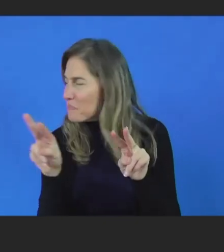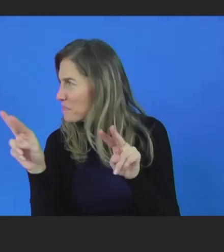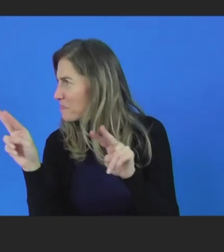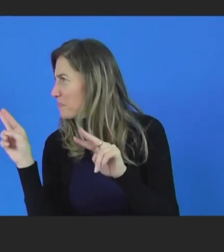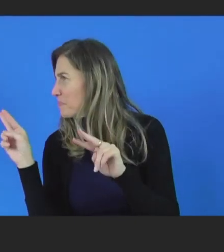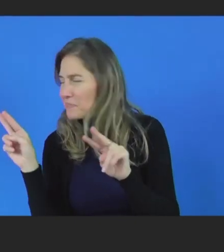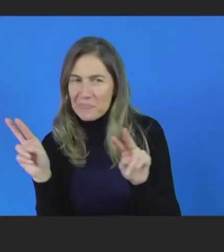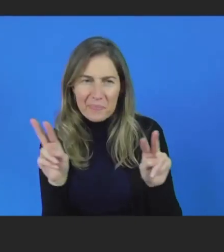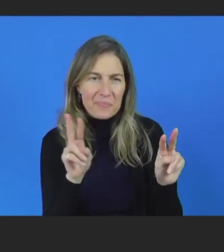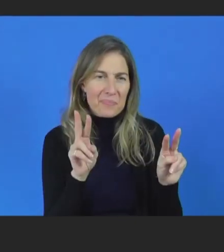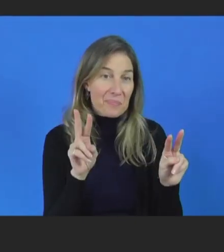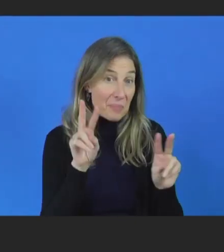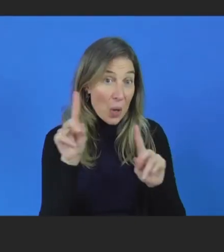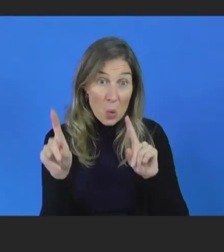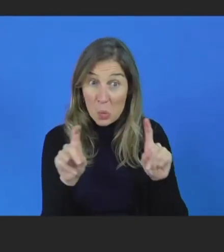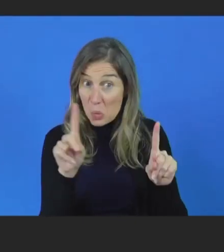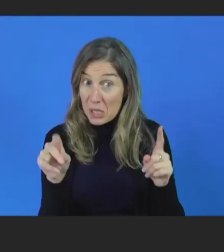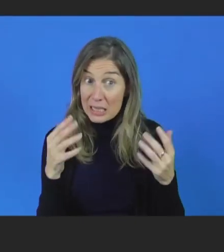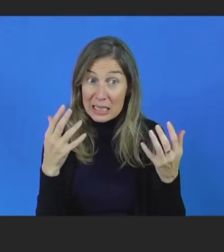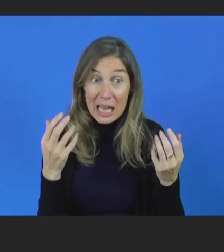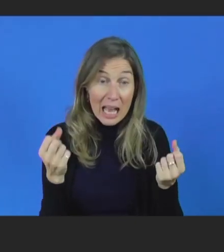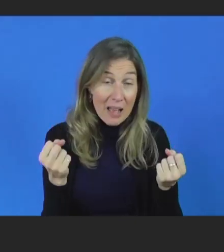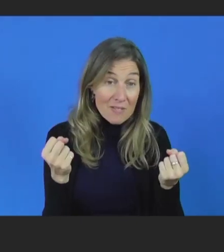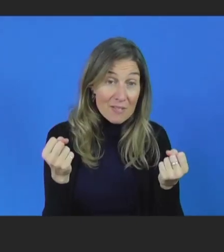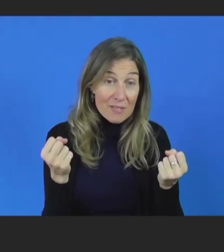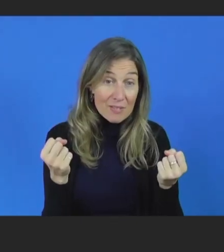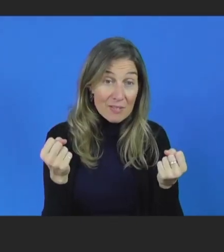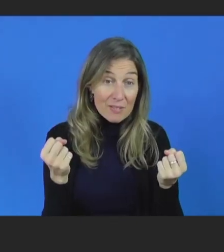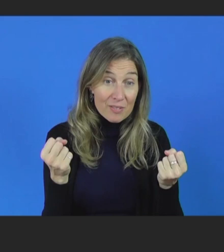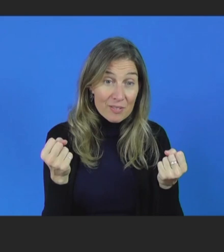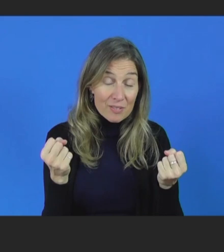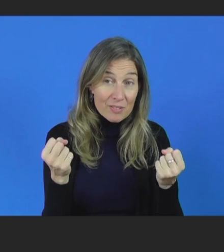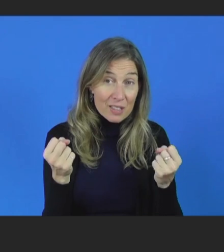questions that people have and they can come to the front in our last minute.